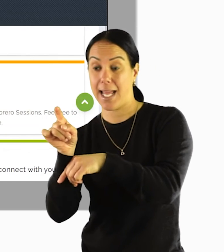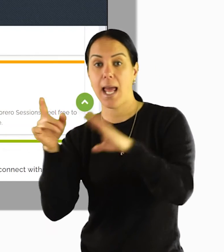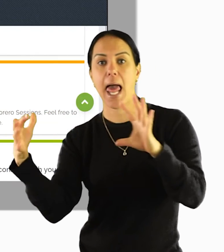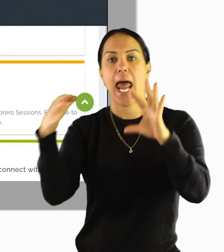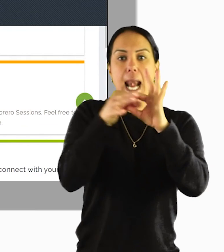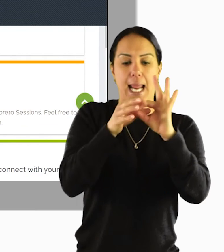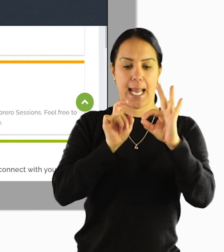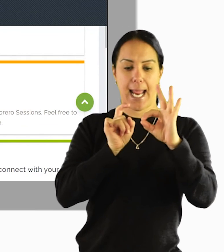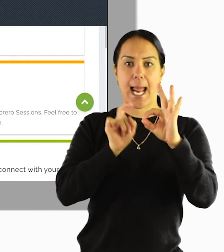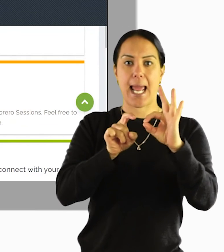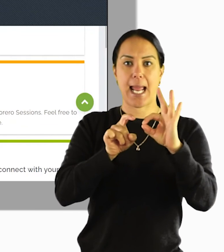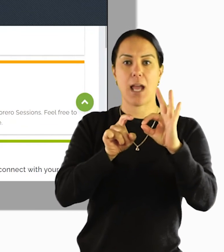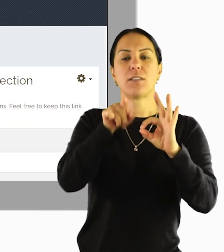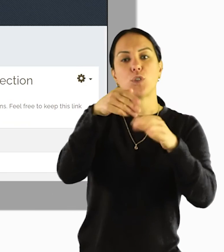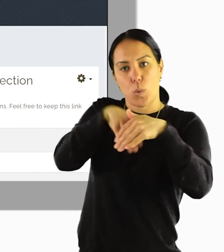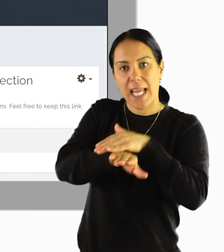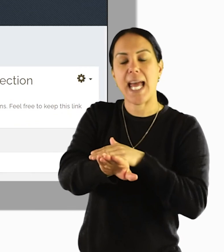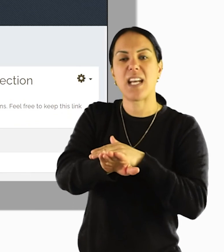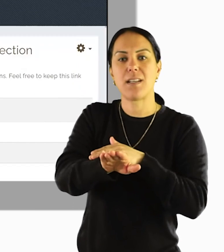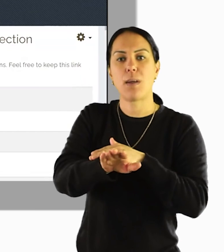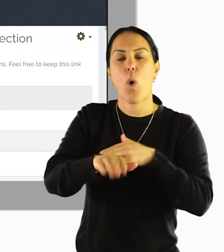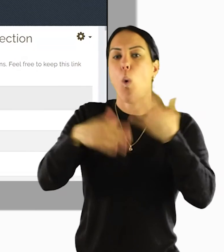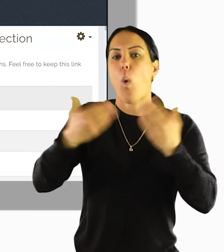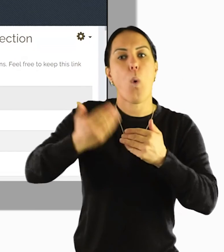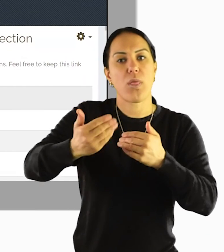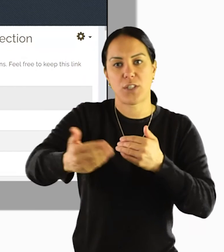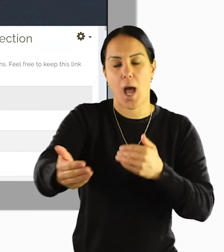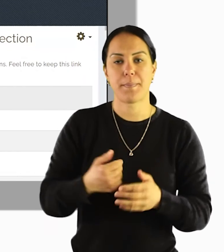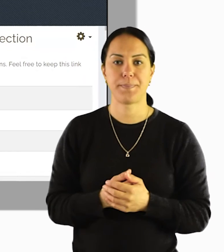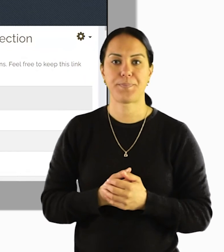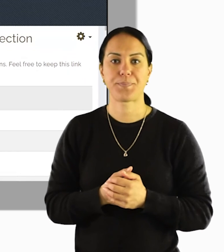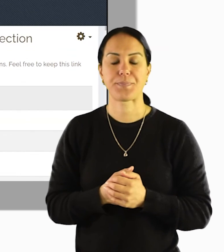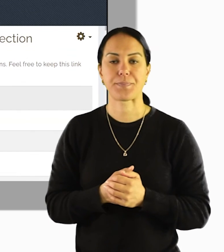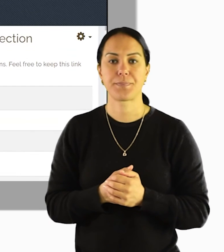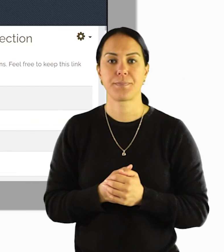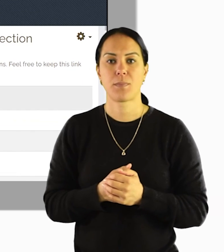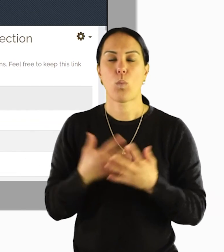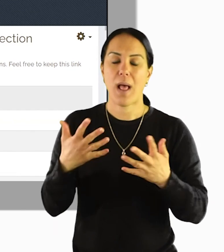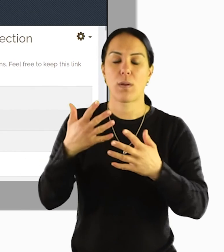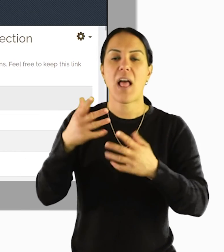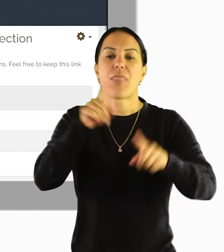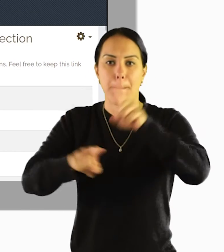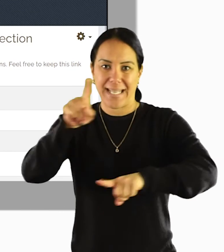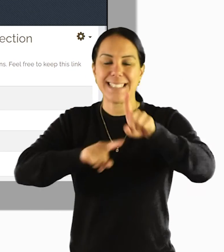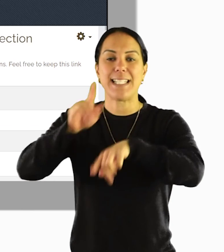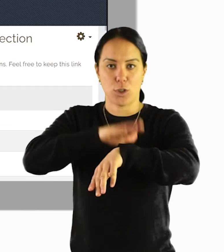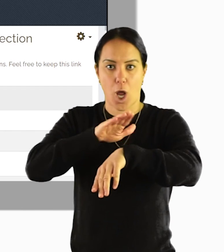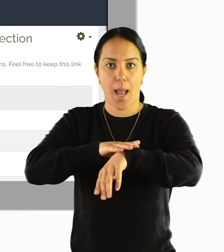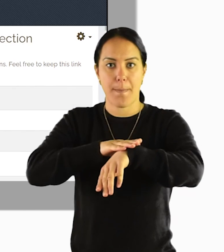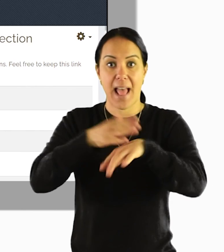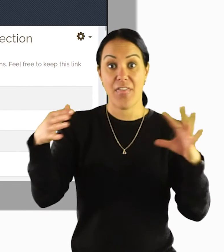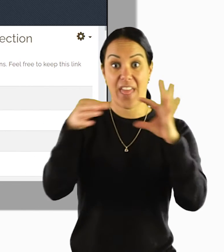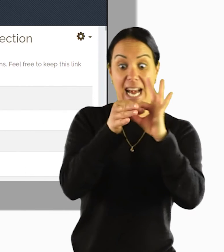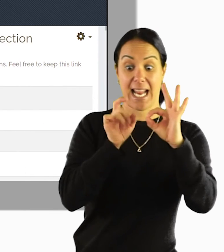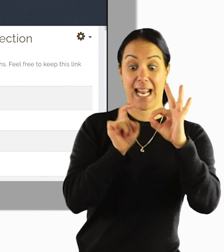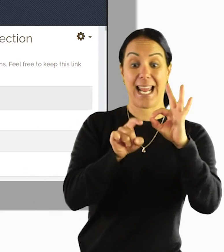that, that will give you the link for us to get in all the time. Obviously, on the time that we're joining together,